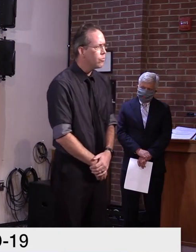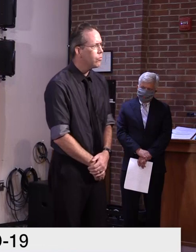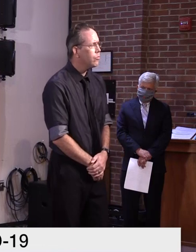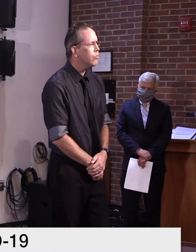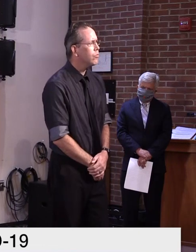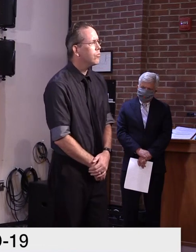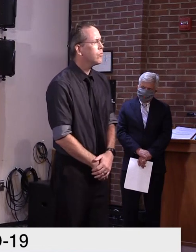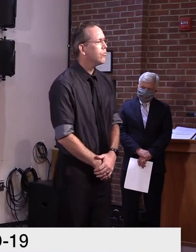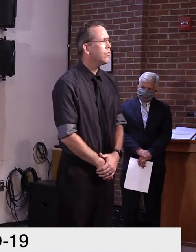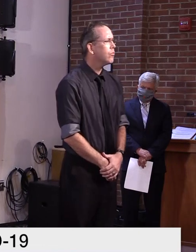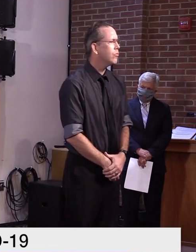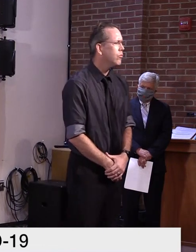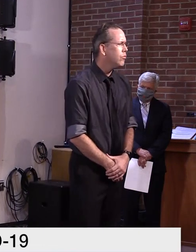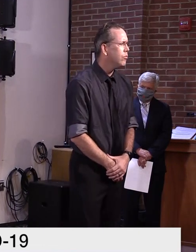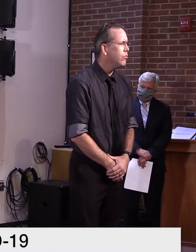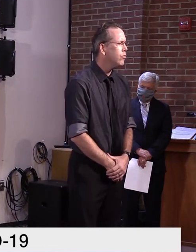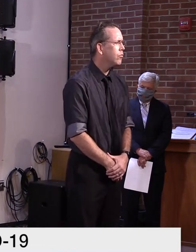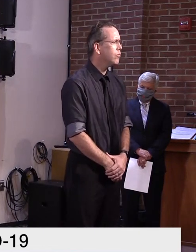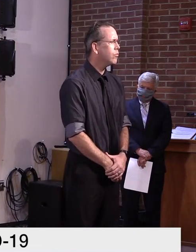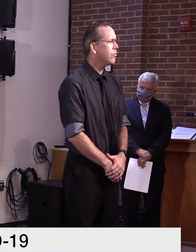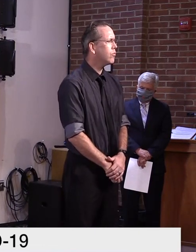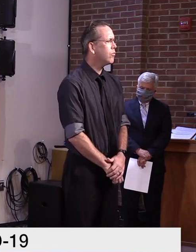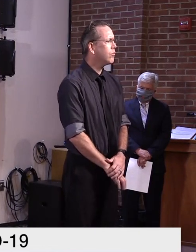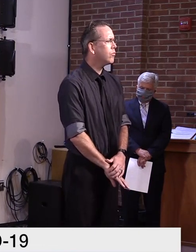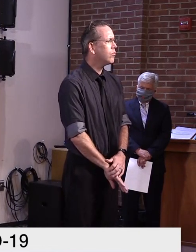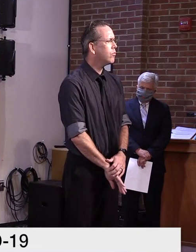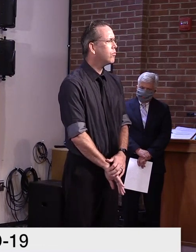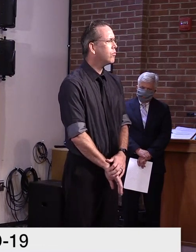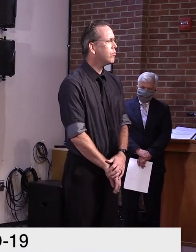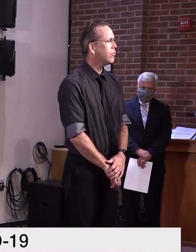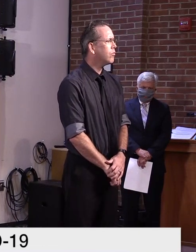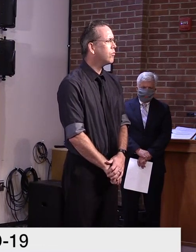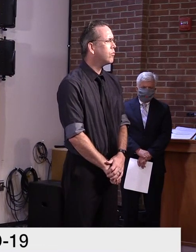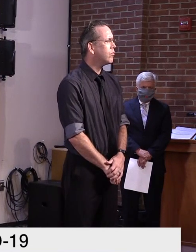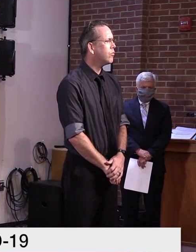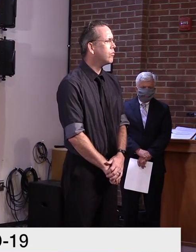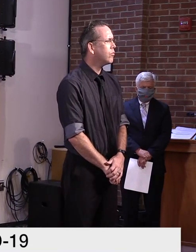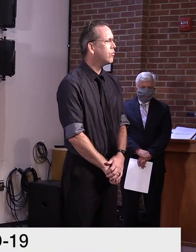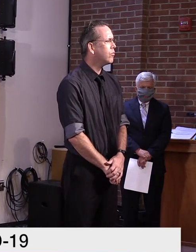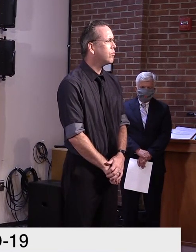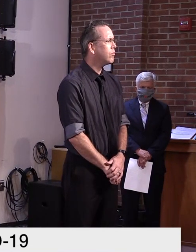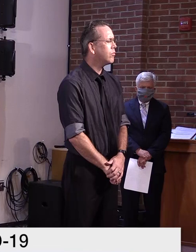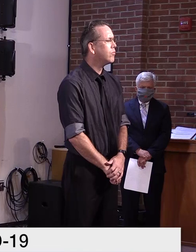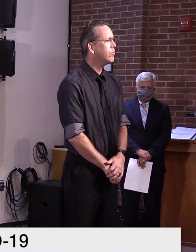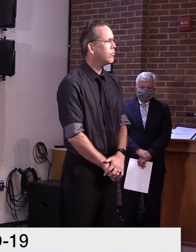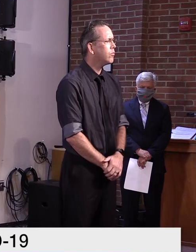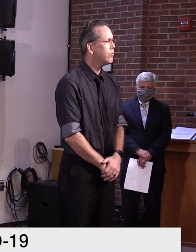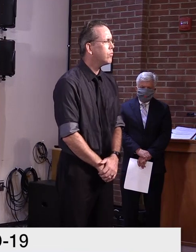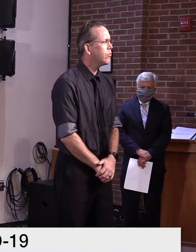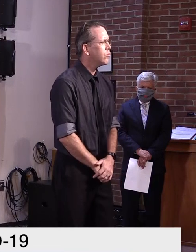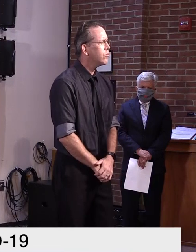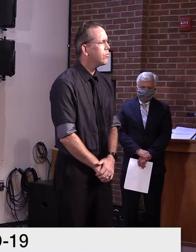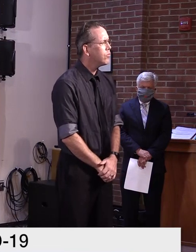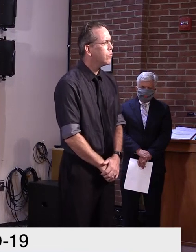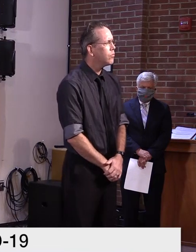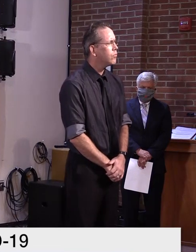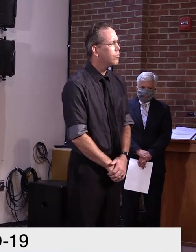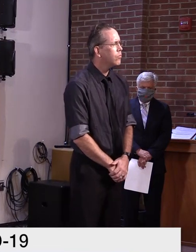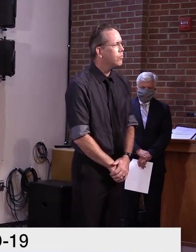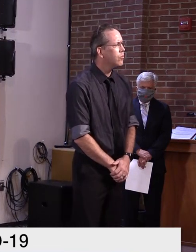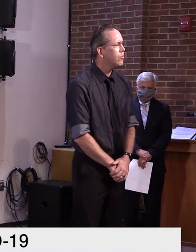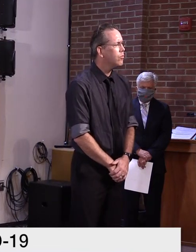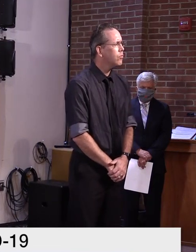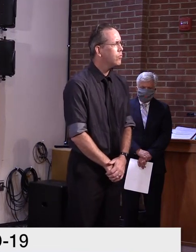Secretary Schilling. last, earlier in the week, you mentioned that, you know, state police has for quite a while had,